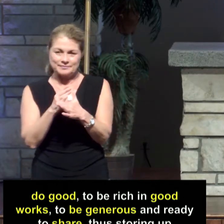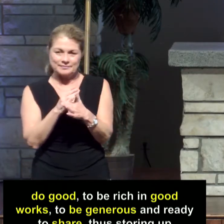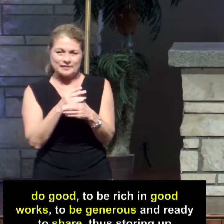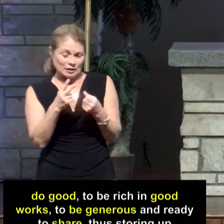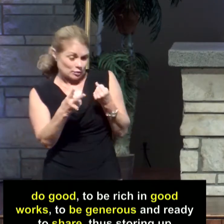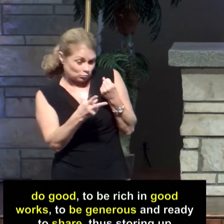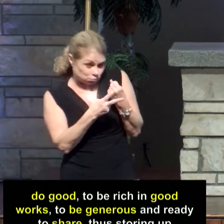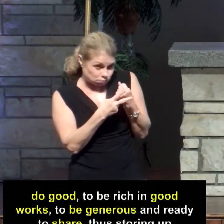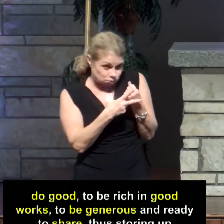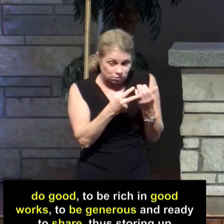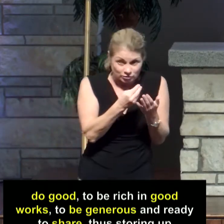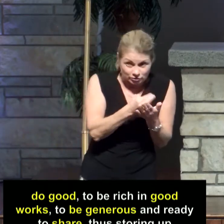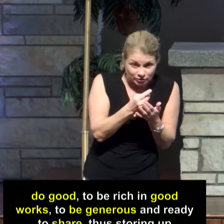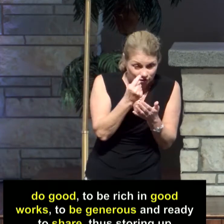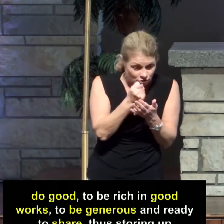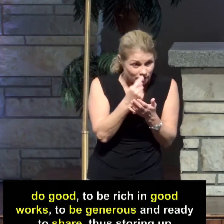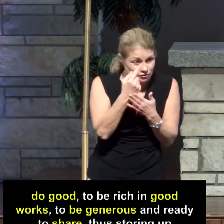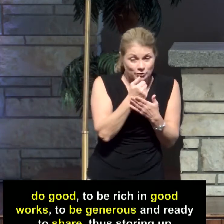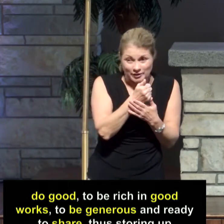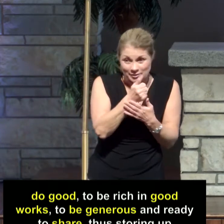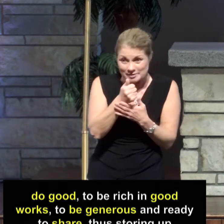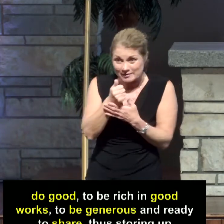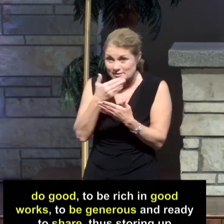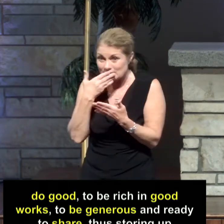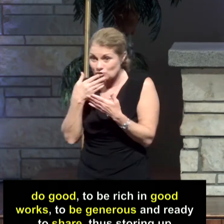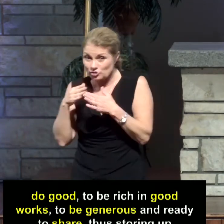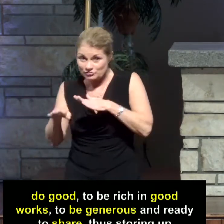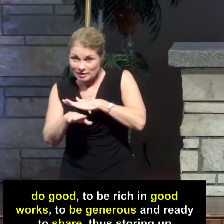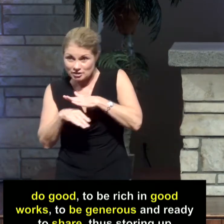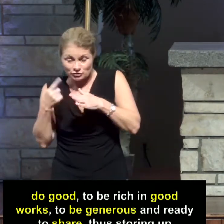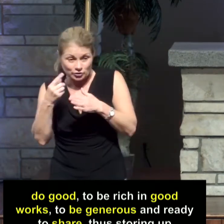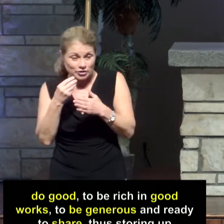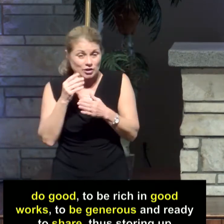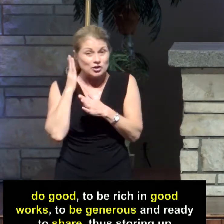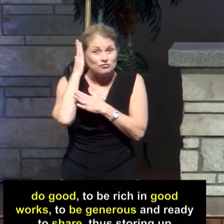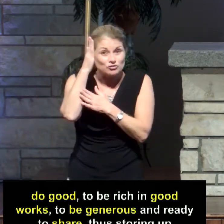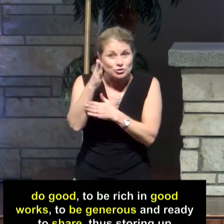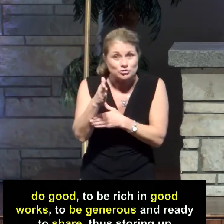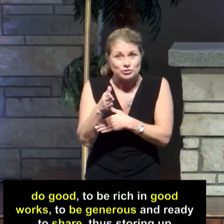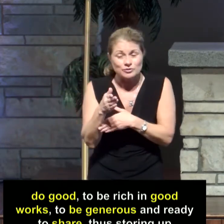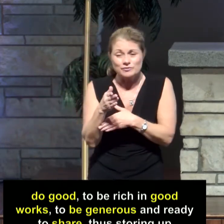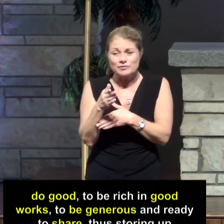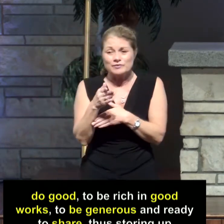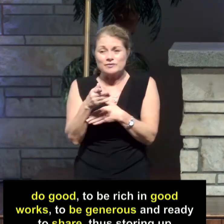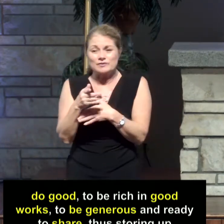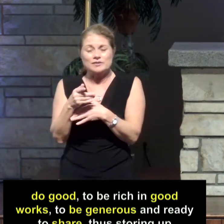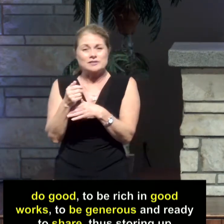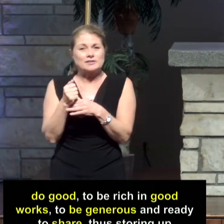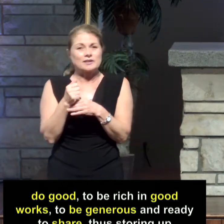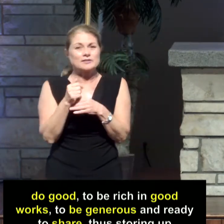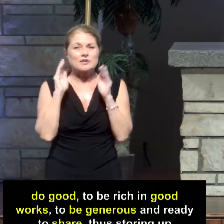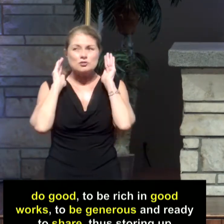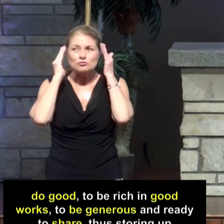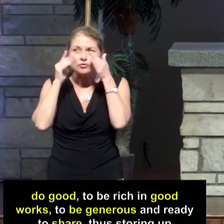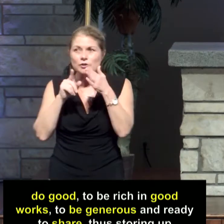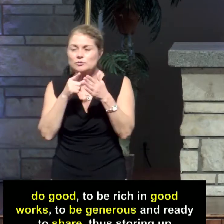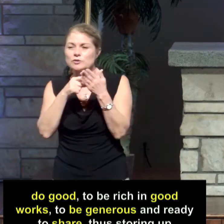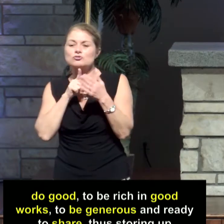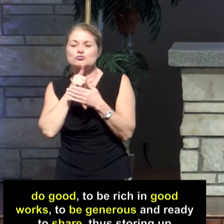treasures for themselves as a good foundation for the future. So that they may take hold of that which is truly life.